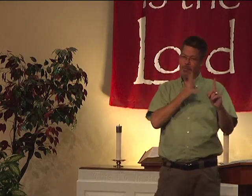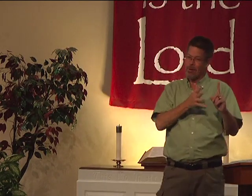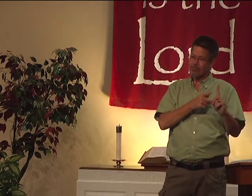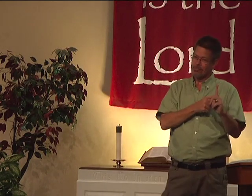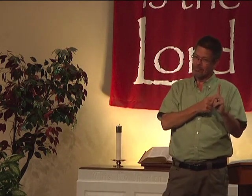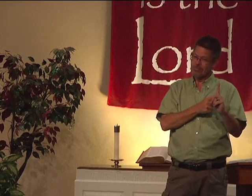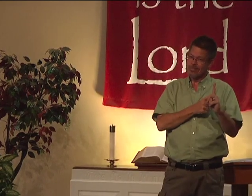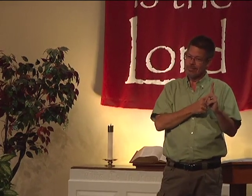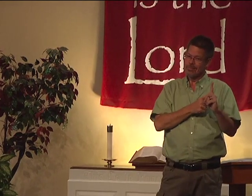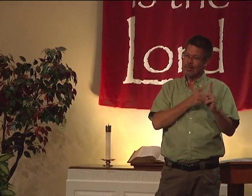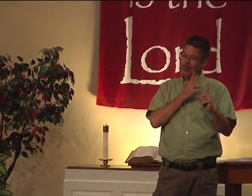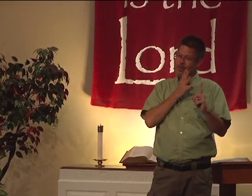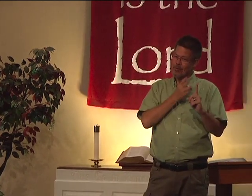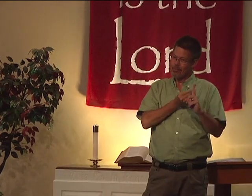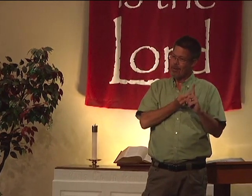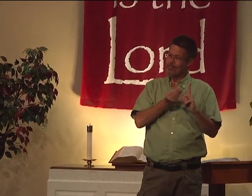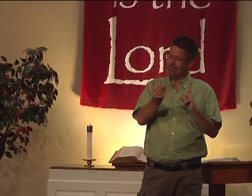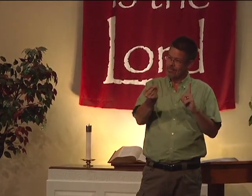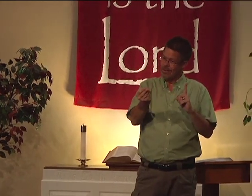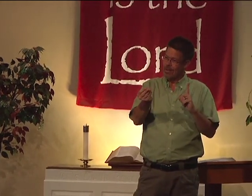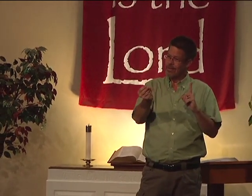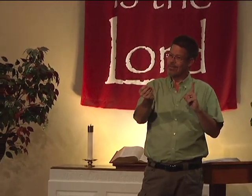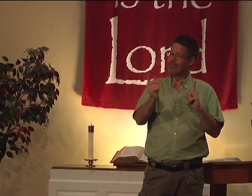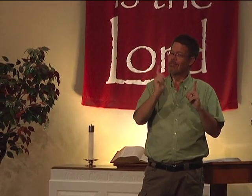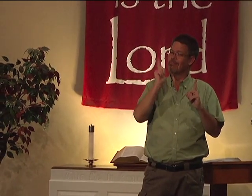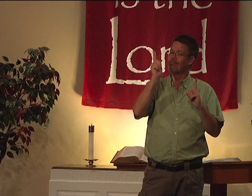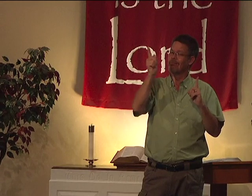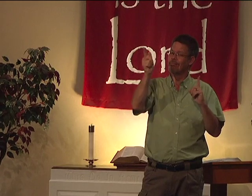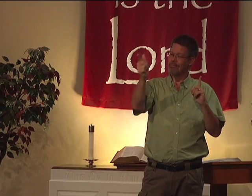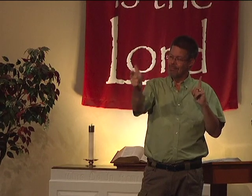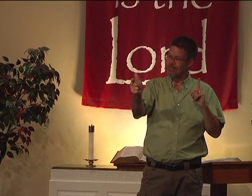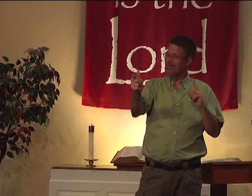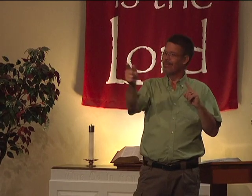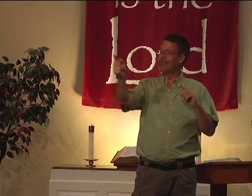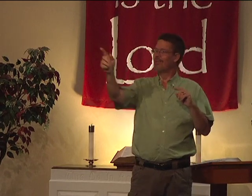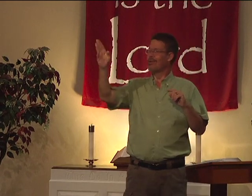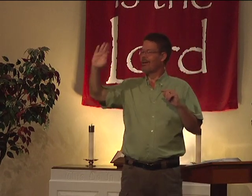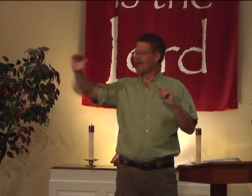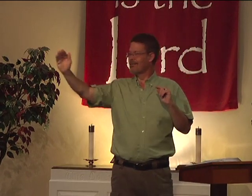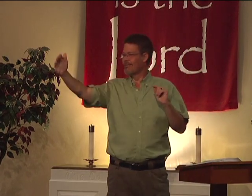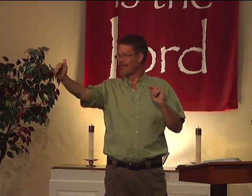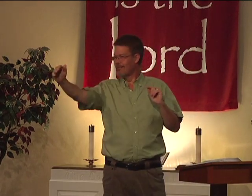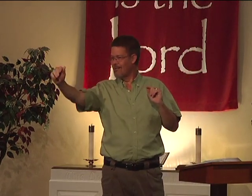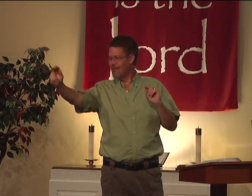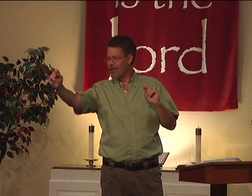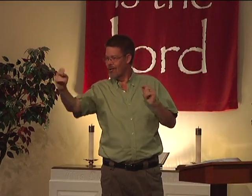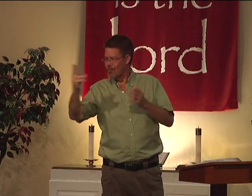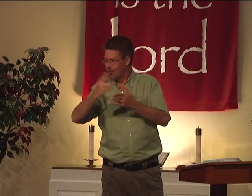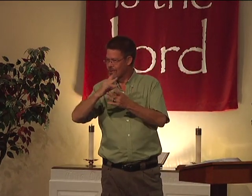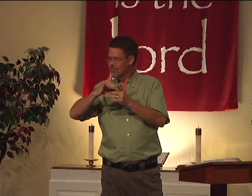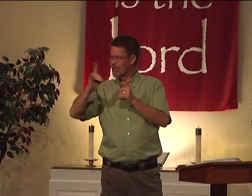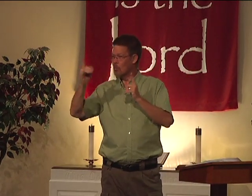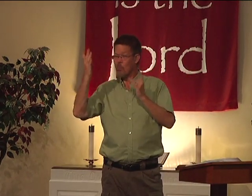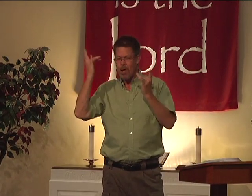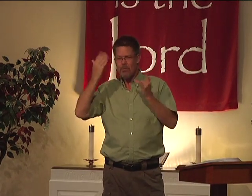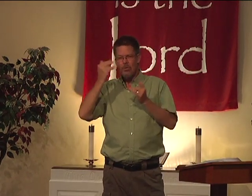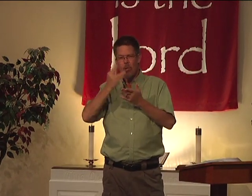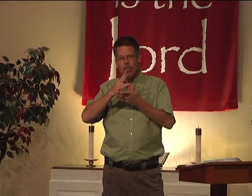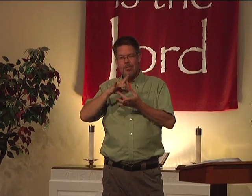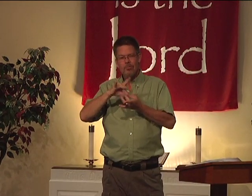back to the grandmother, the grandmother gave you that thought. And then God used Arnie and the Holy Spirit.